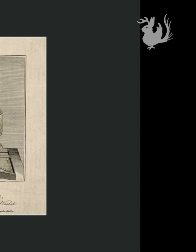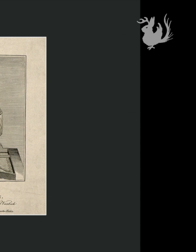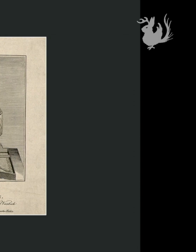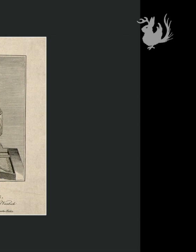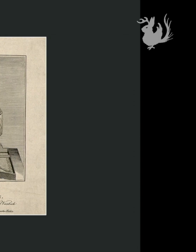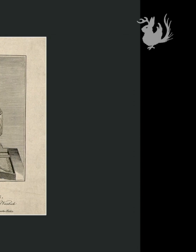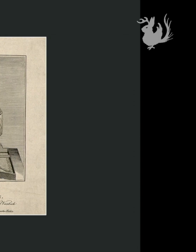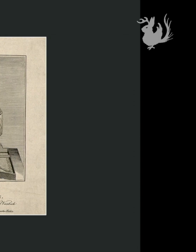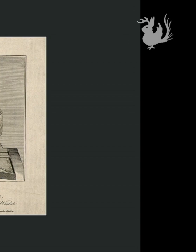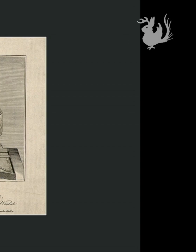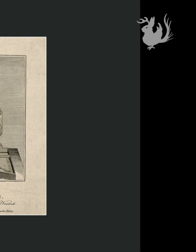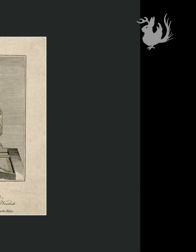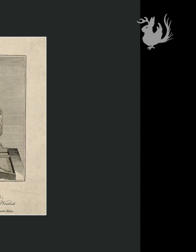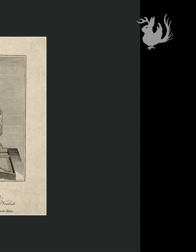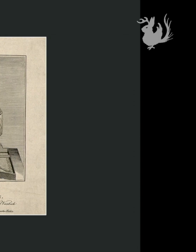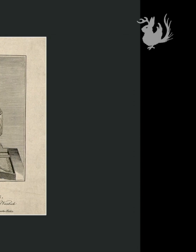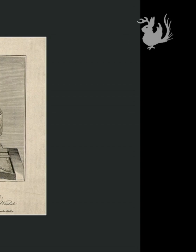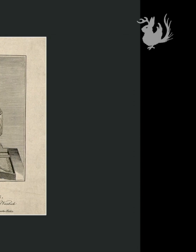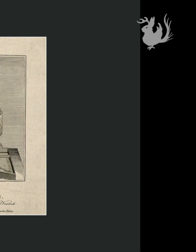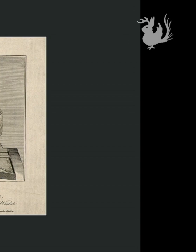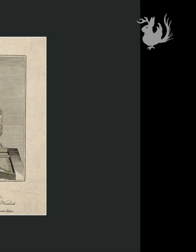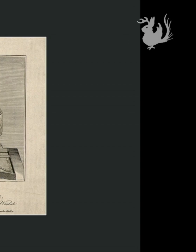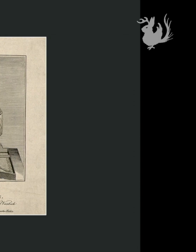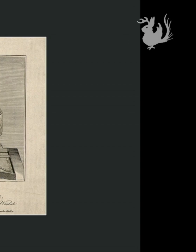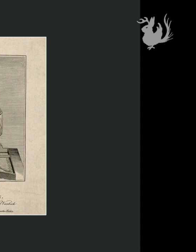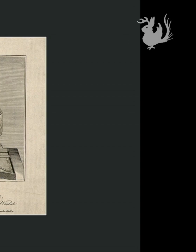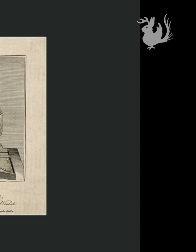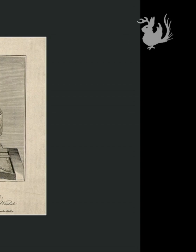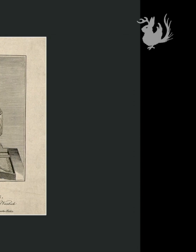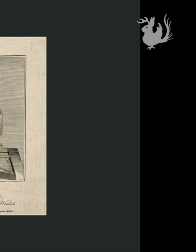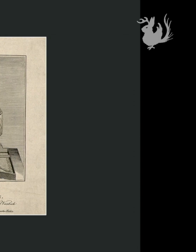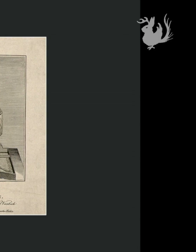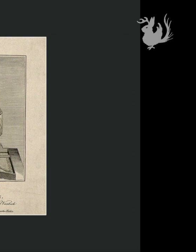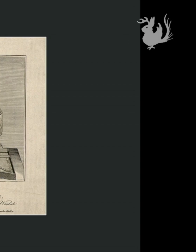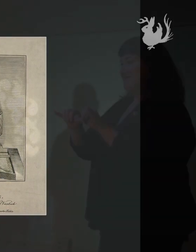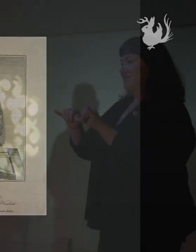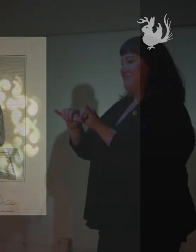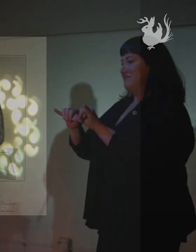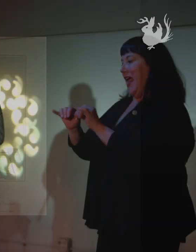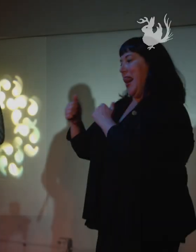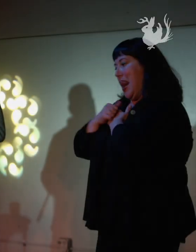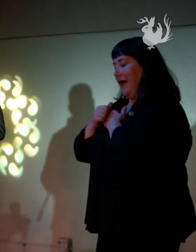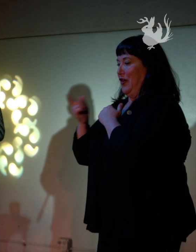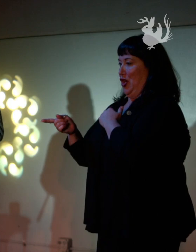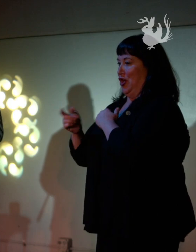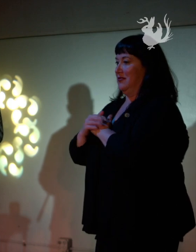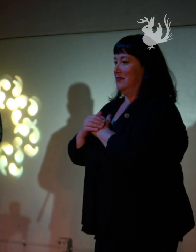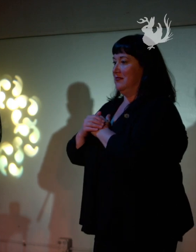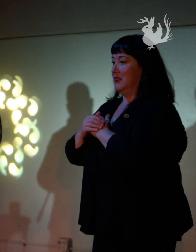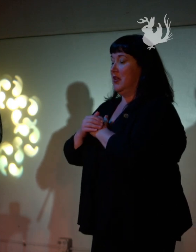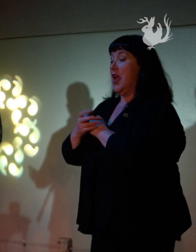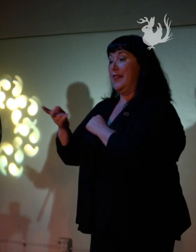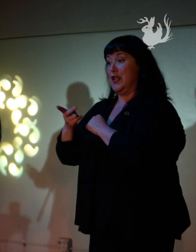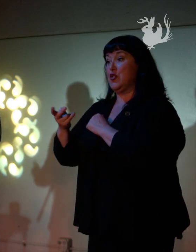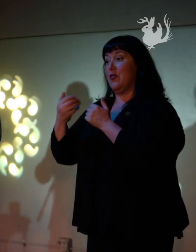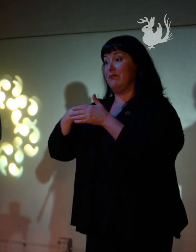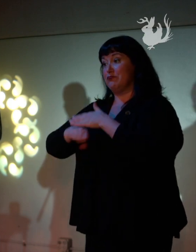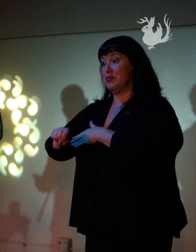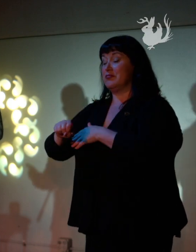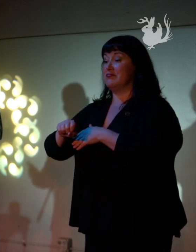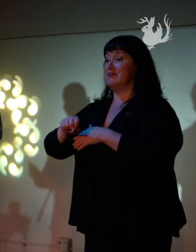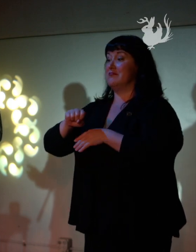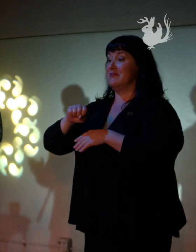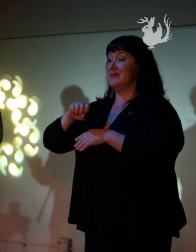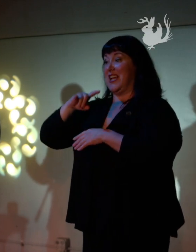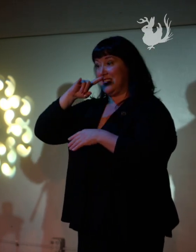in managing her career as he was in loving her. And they still had a child, and the